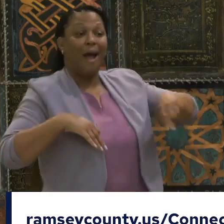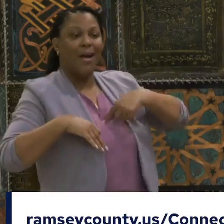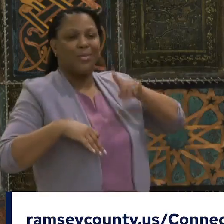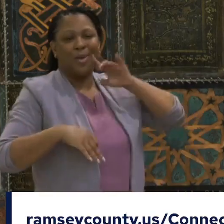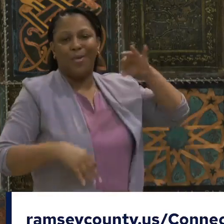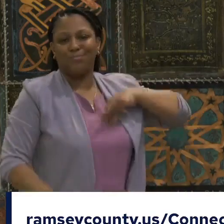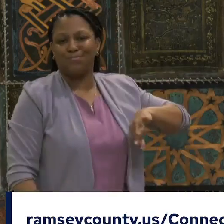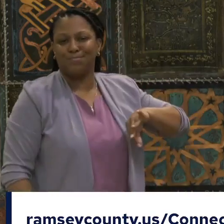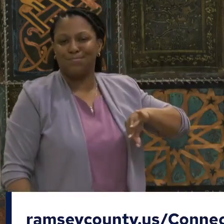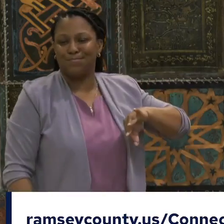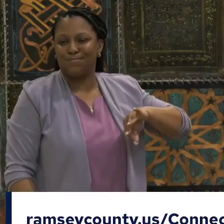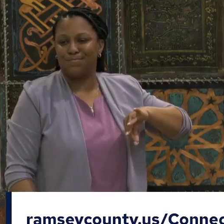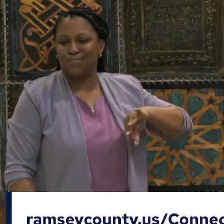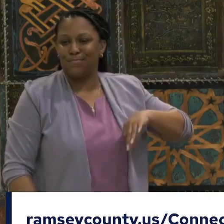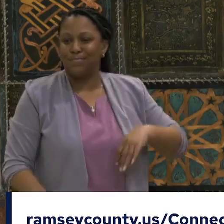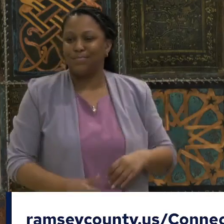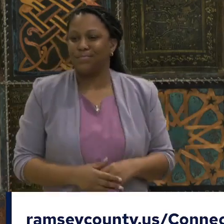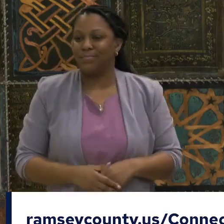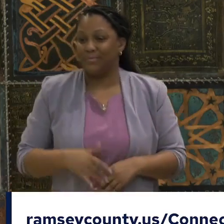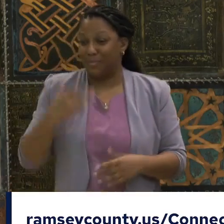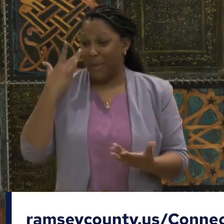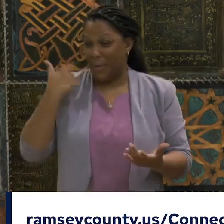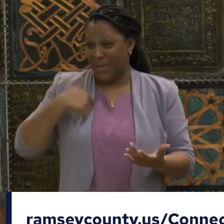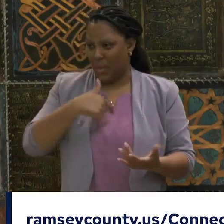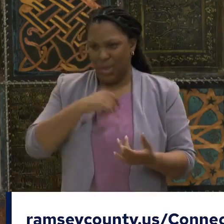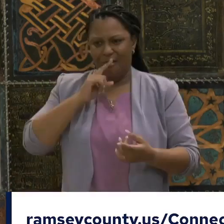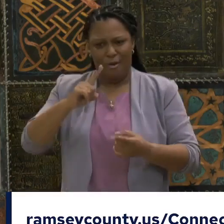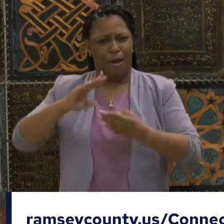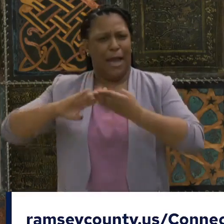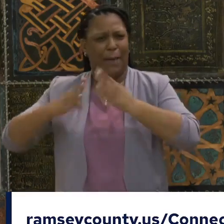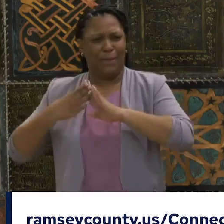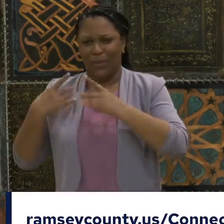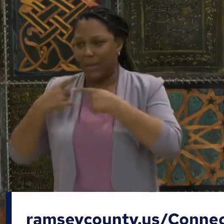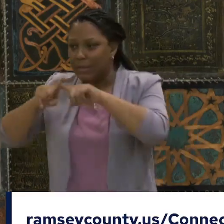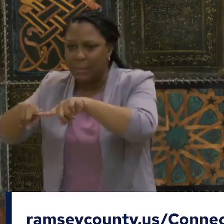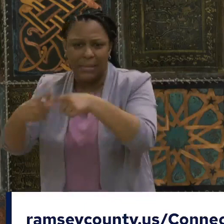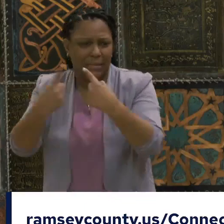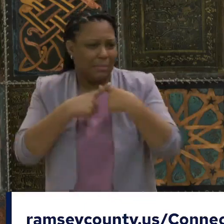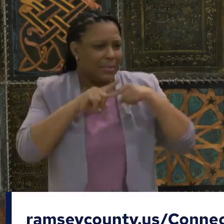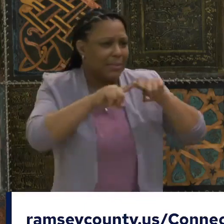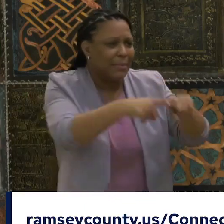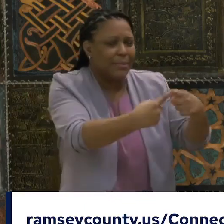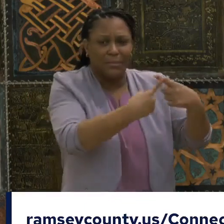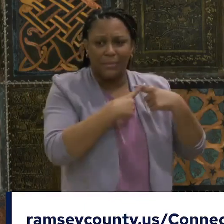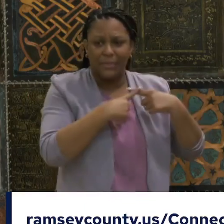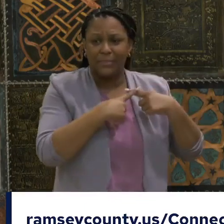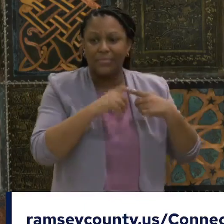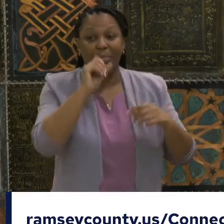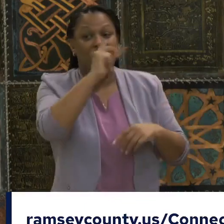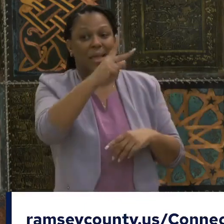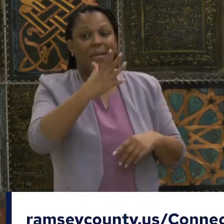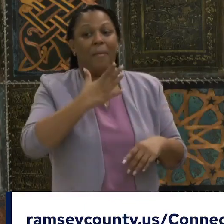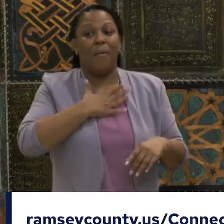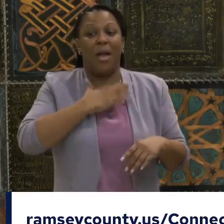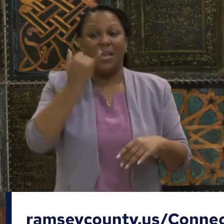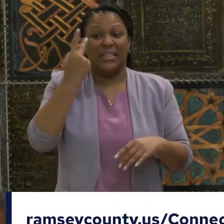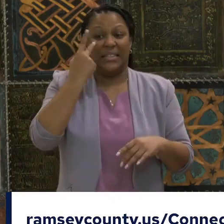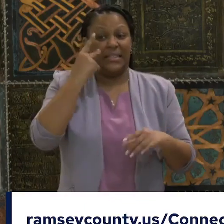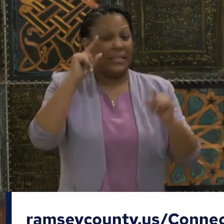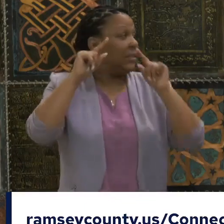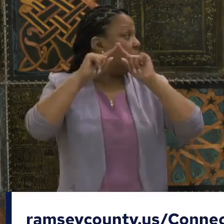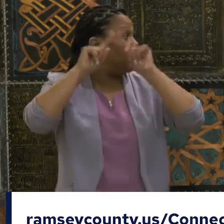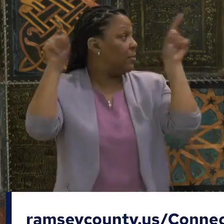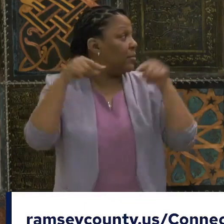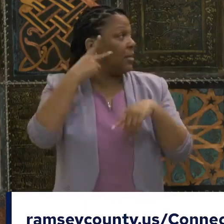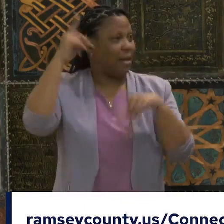exist in this community without each other. I have a Paul Wellstone quote over my head. We all do better when we all do